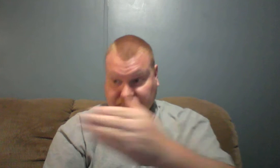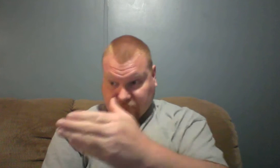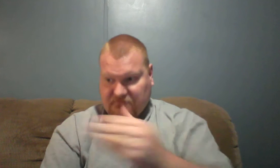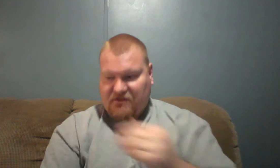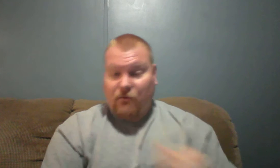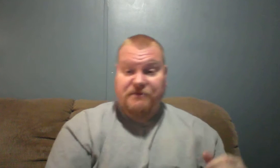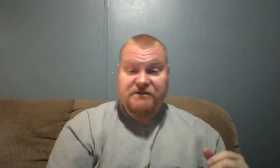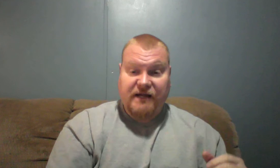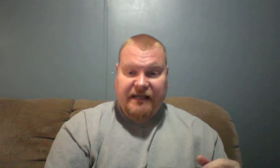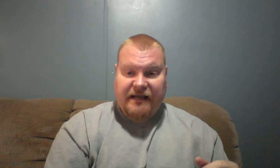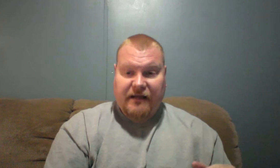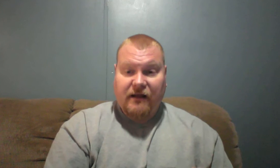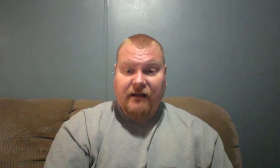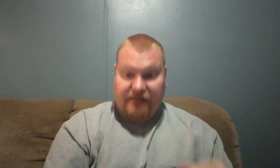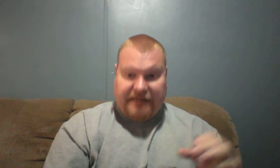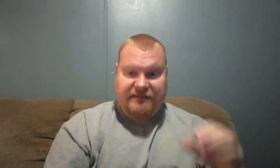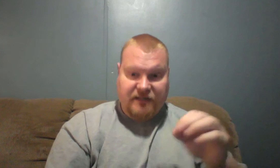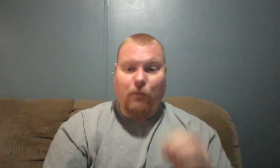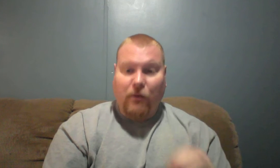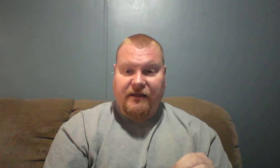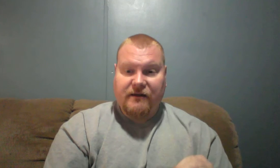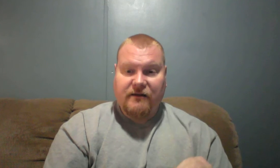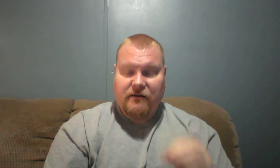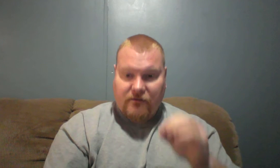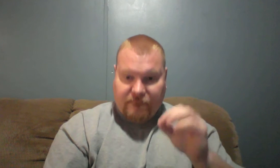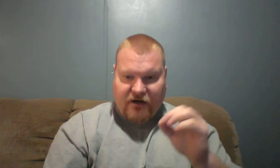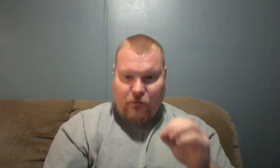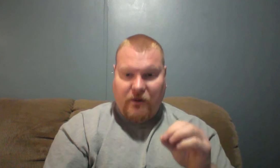when I'm studying it, lines up with it very well.